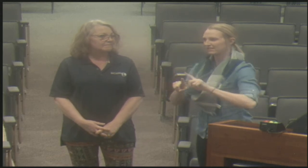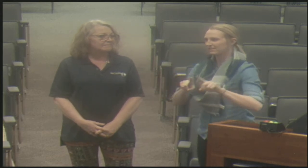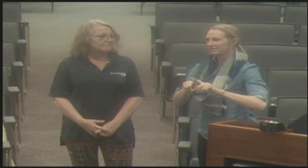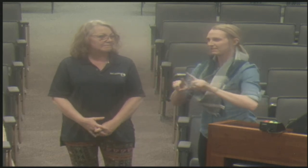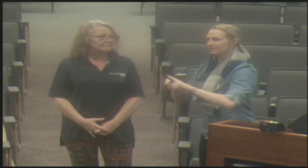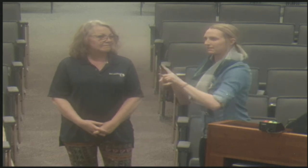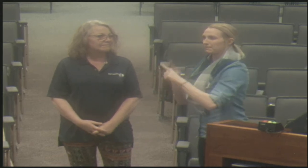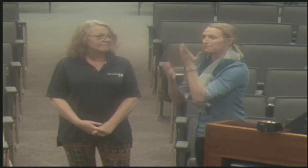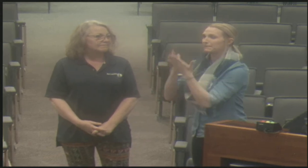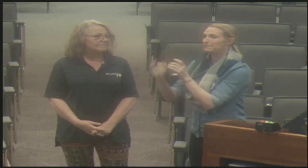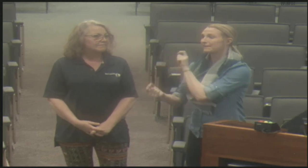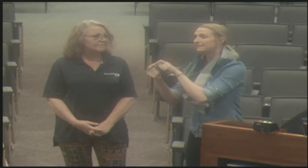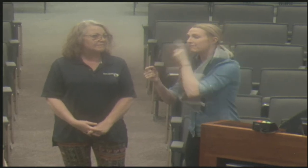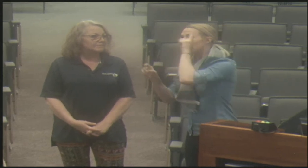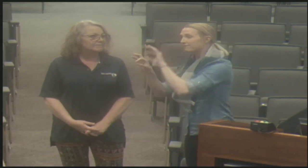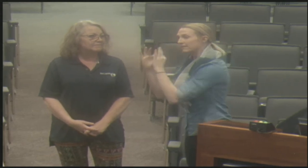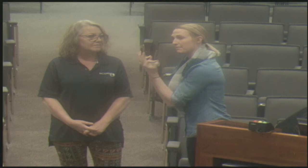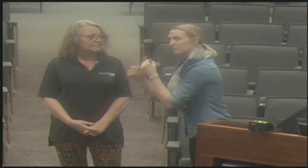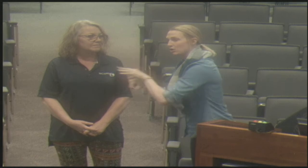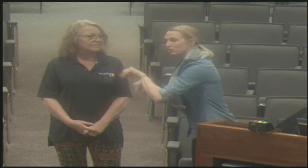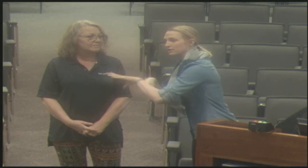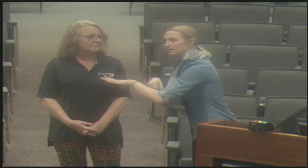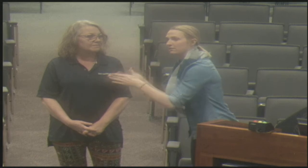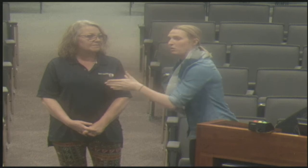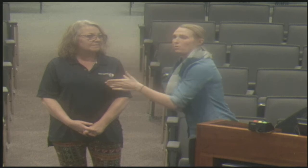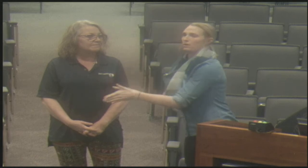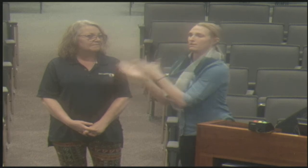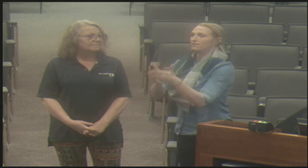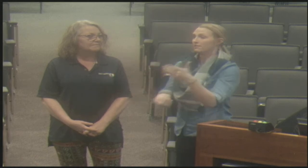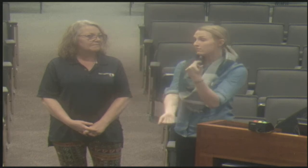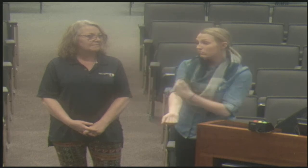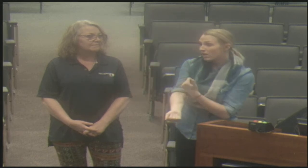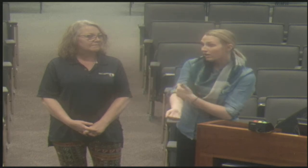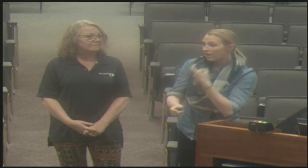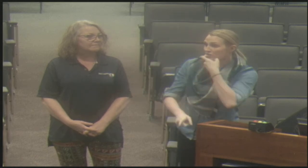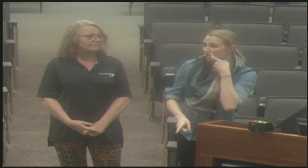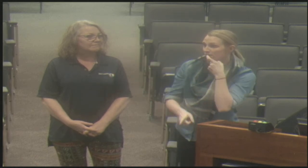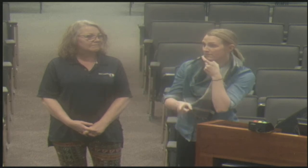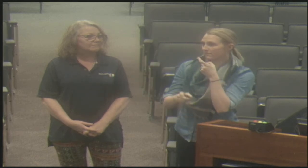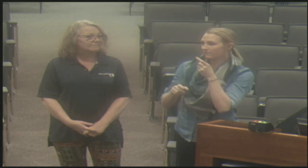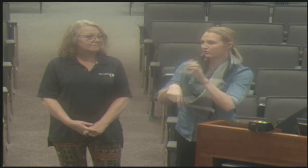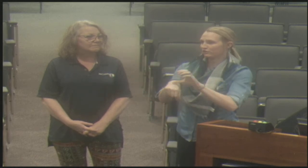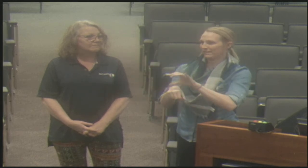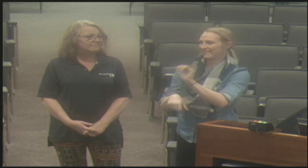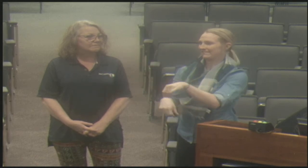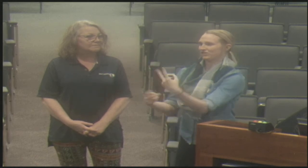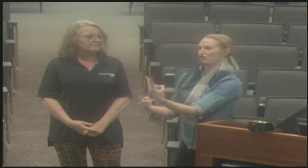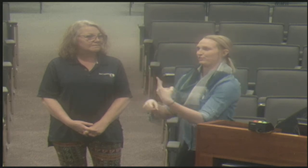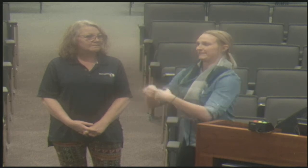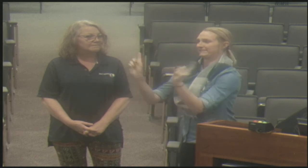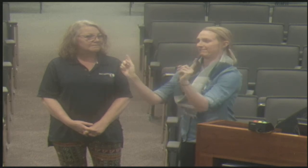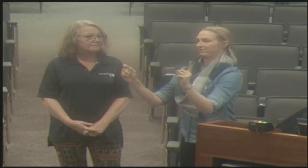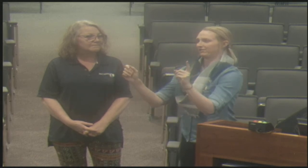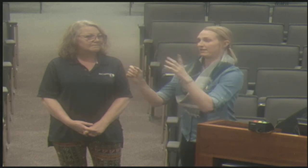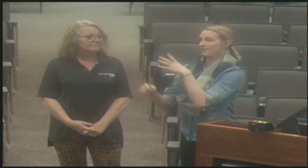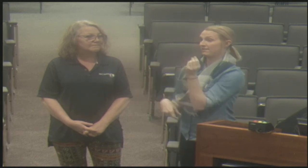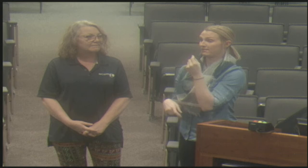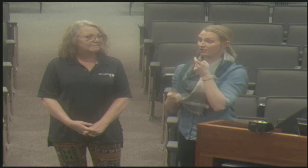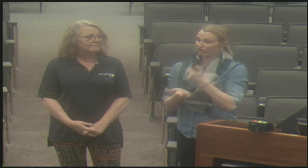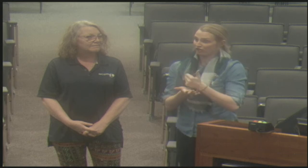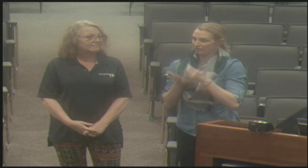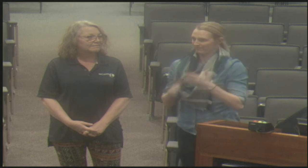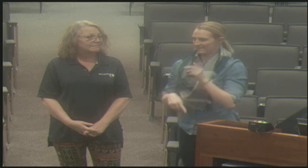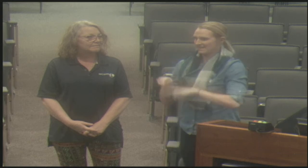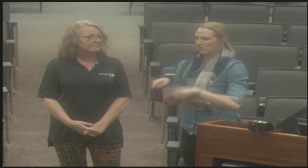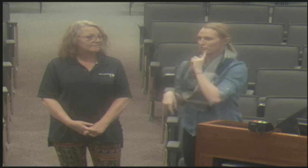of services they're looking for may vary. Um, maybe it's family counseling, maybe it's drug and alcohol services. Those are